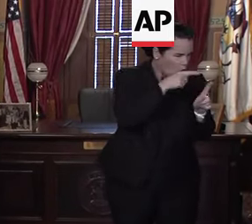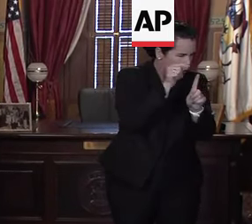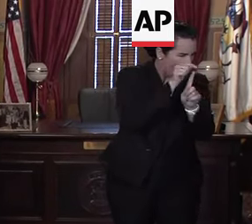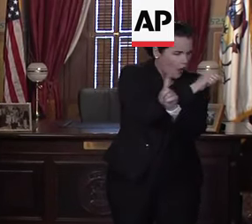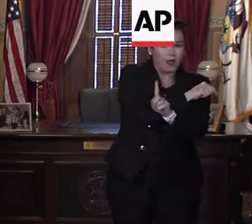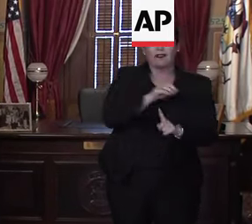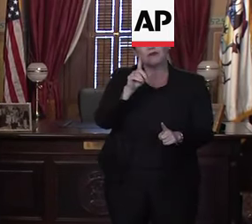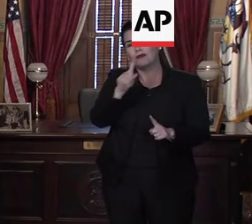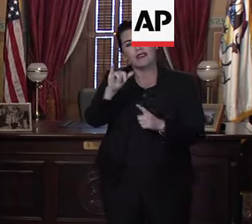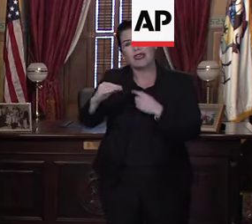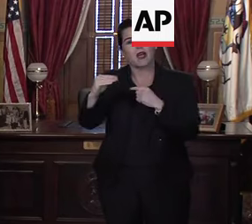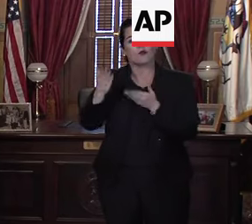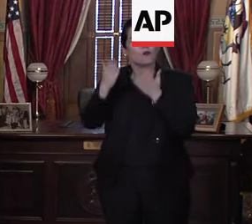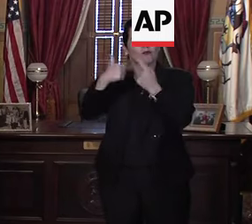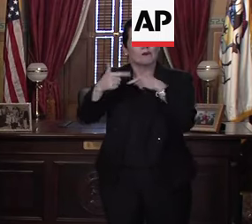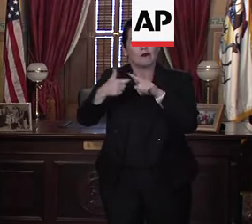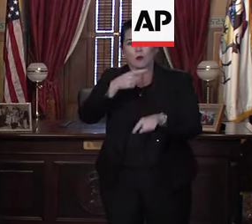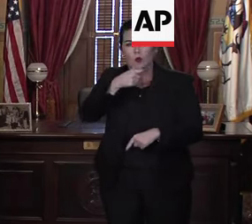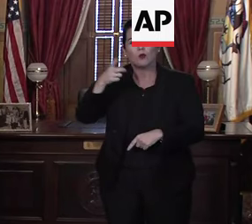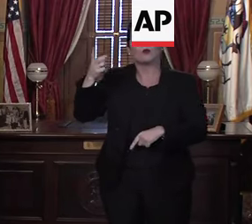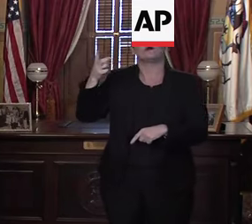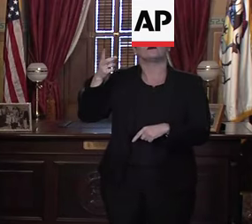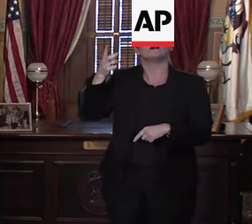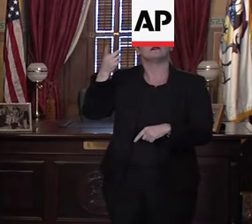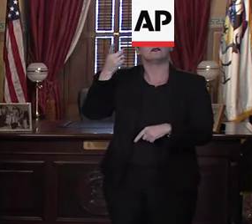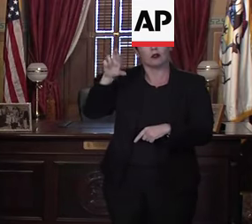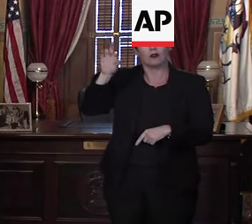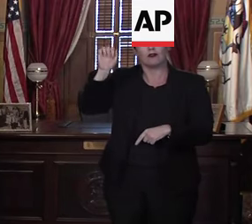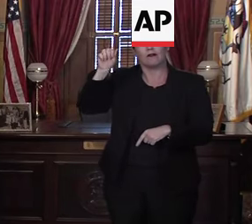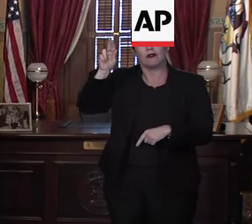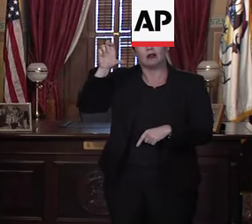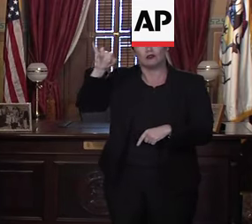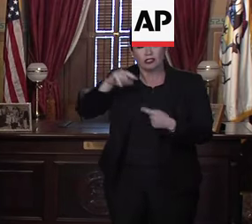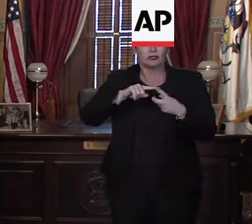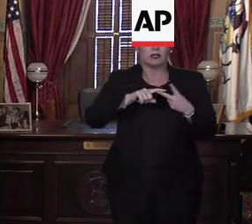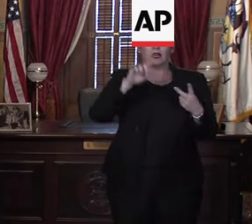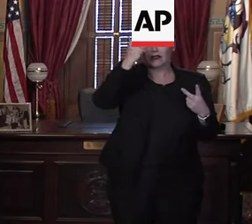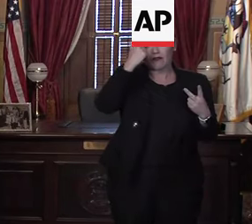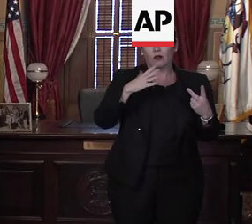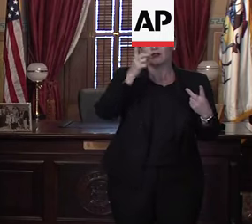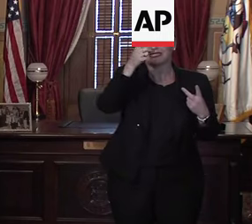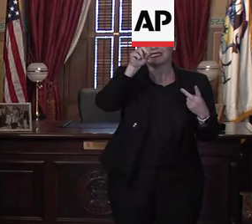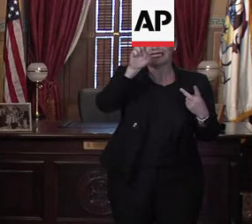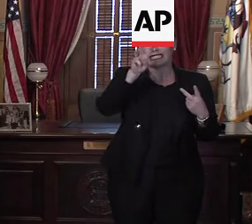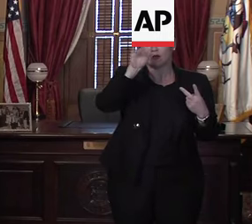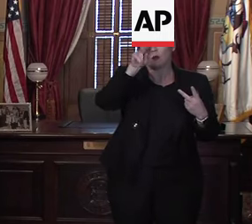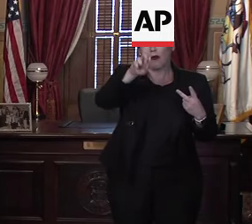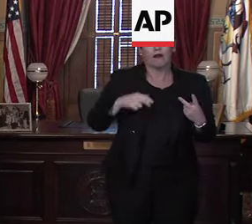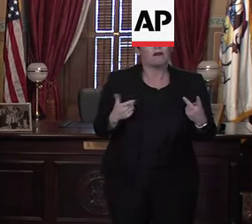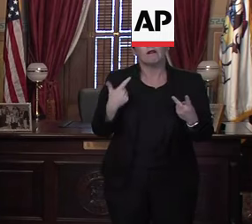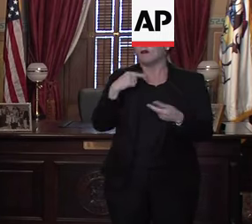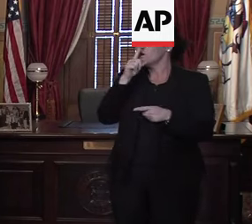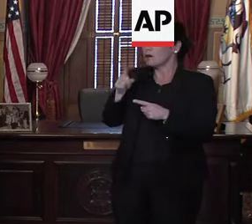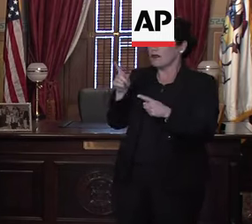Fauci to Governor DeWine and everyone in between has acknowledged. These are fundamental to making sure that we are